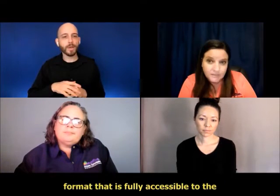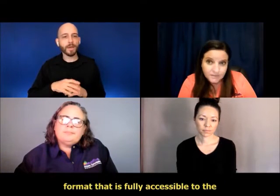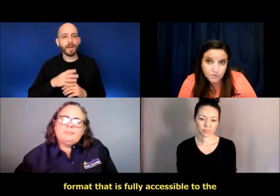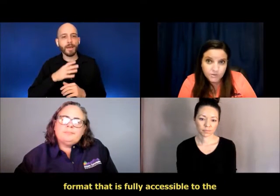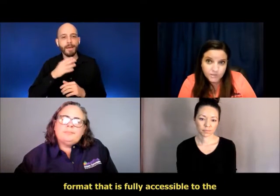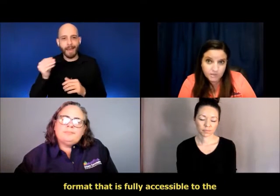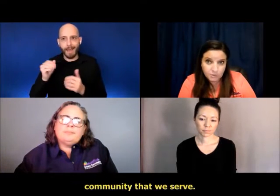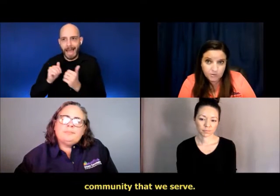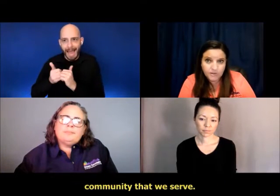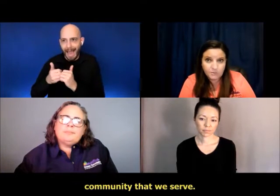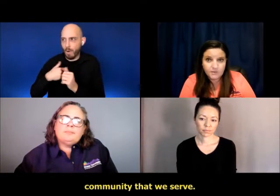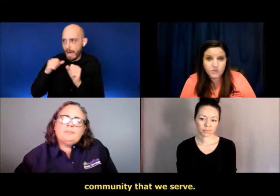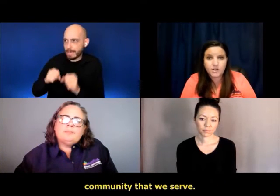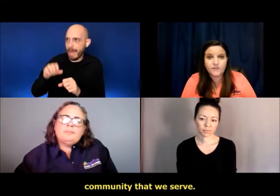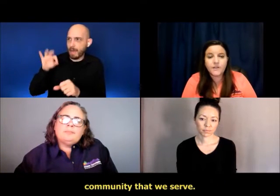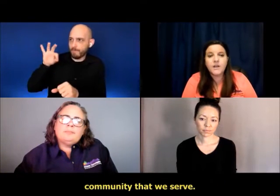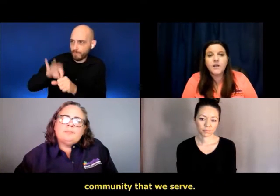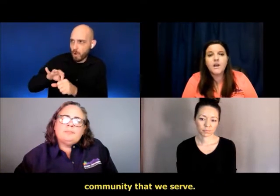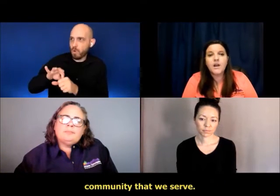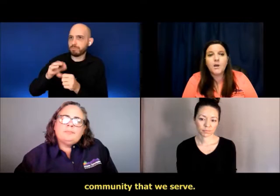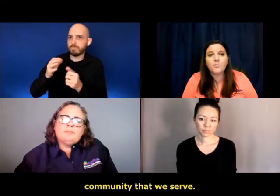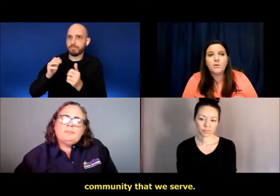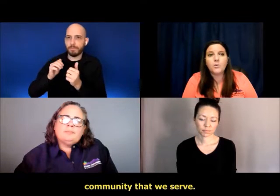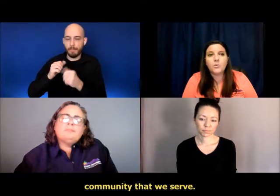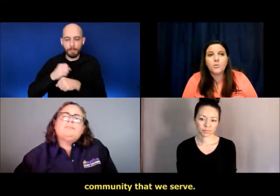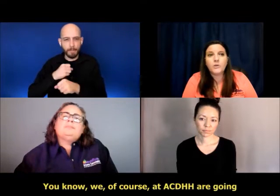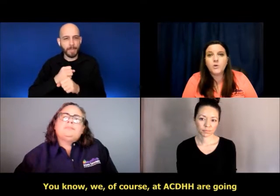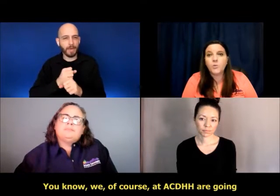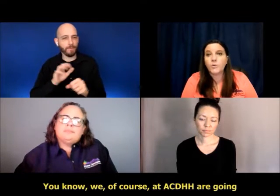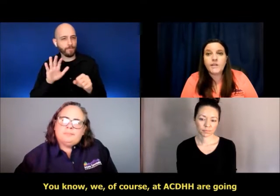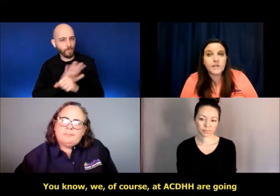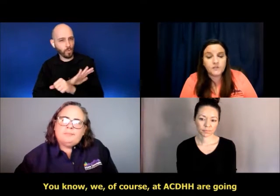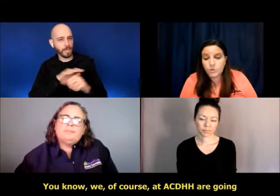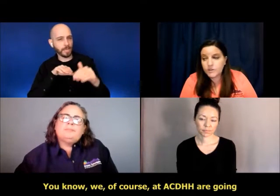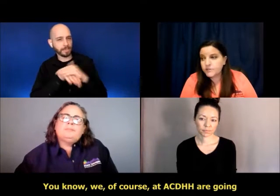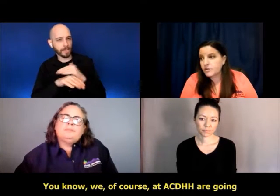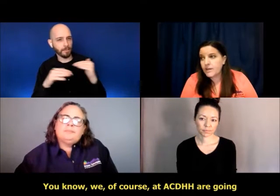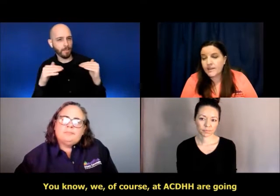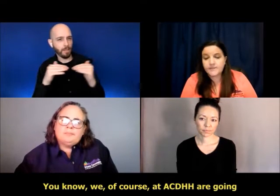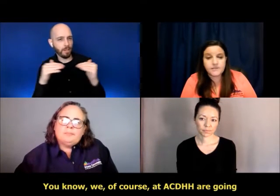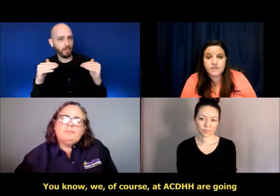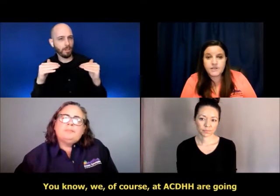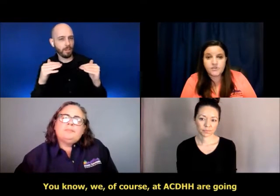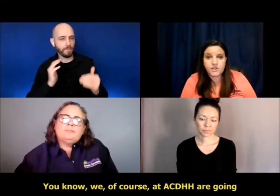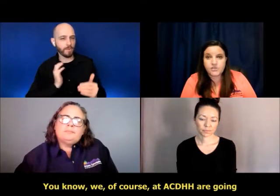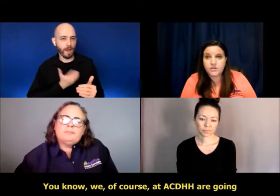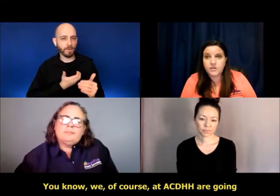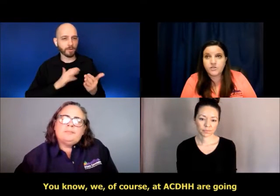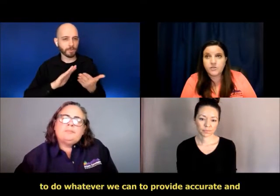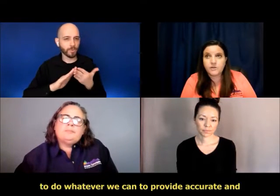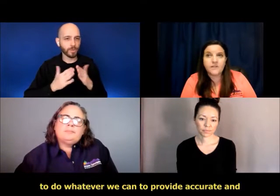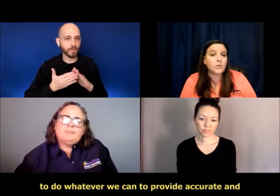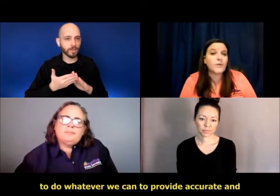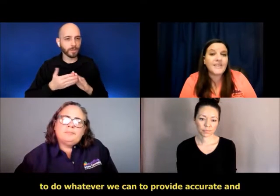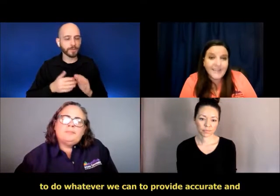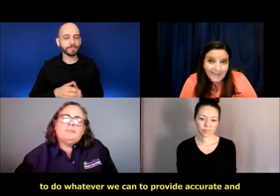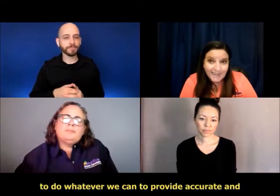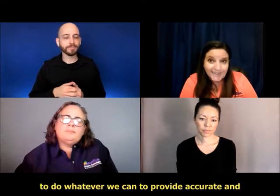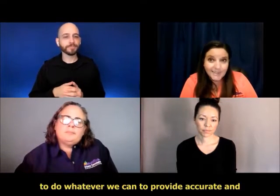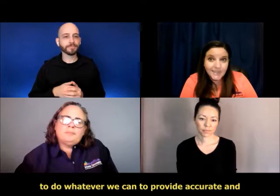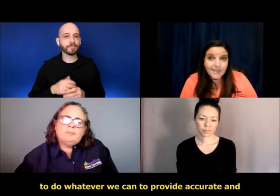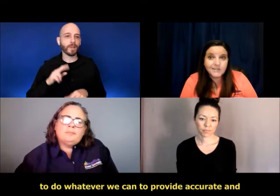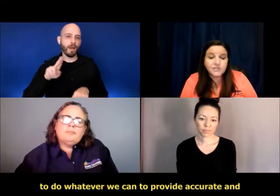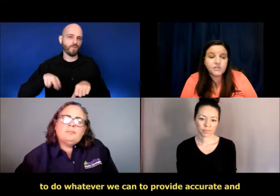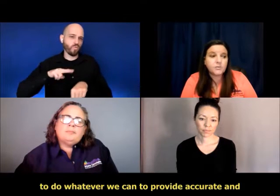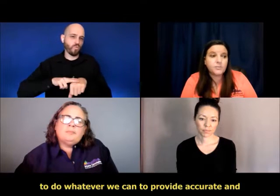fully accessible to the community that we serve. You know, we, of course, at ACDHH are going to do whatever we